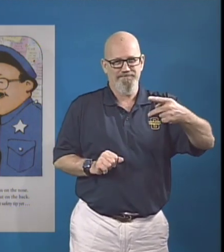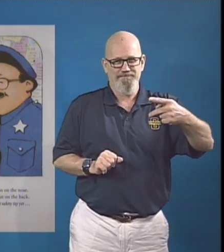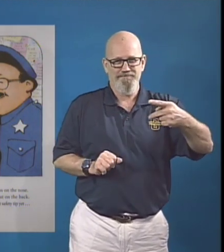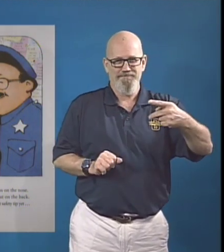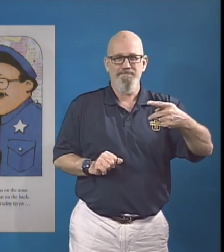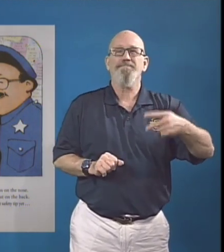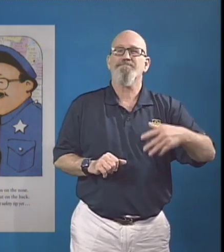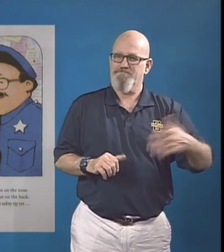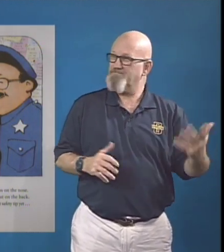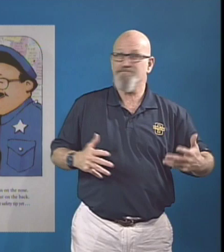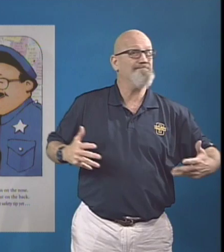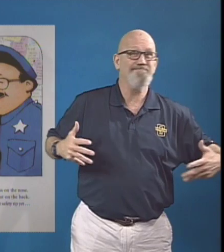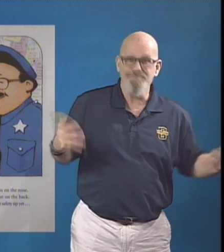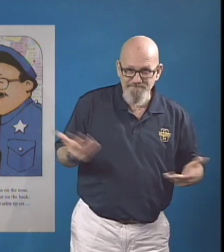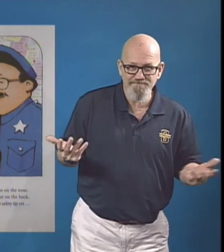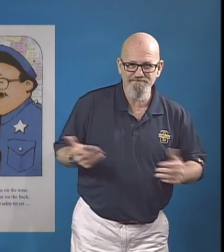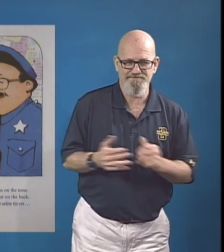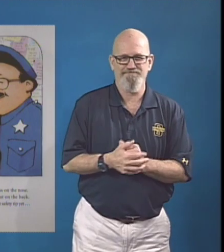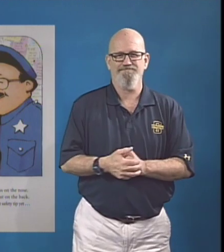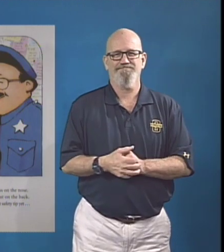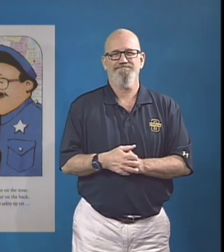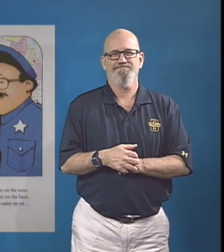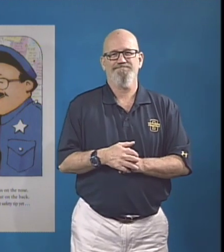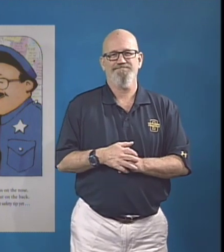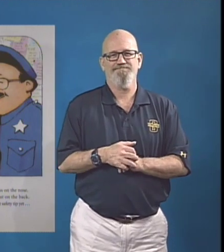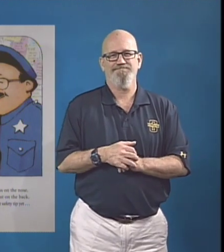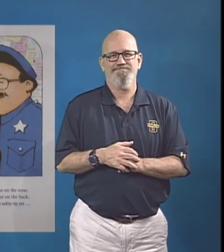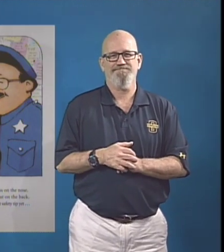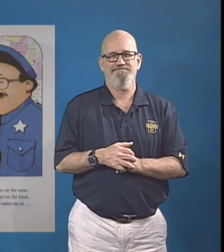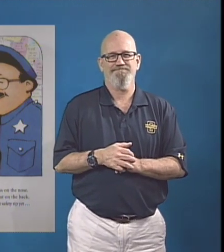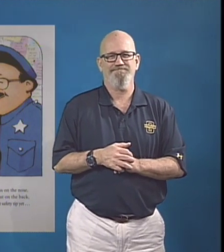Then, Officer Buckle thought of his best safety tip yet.